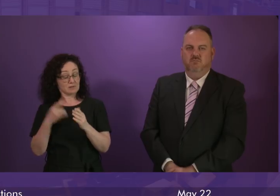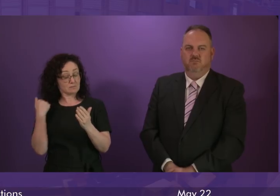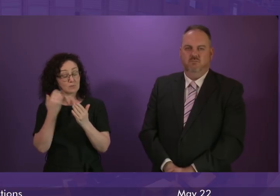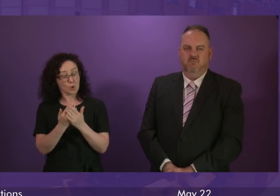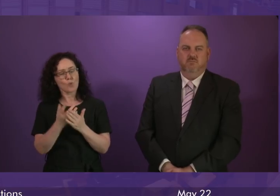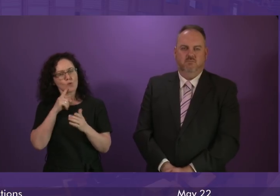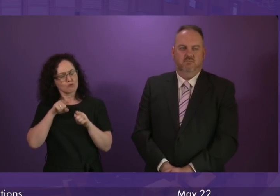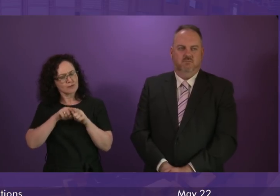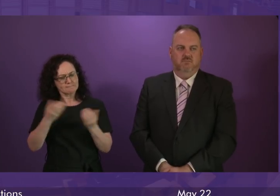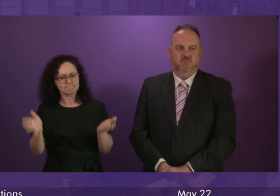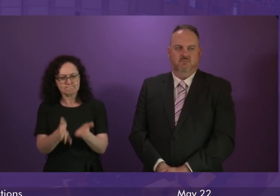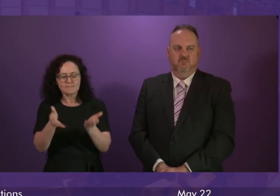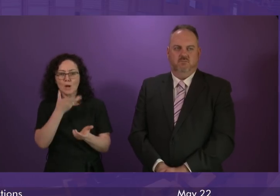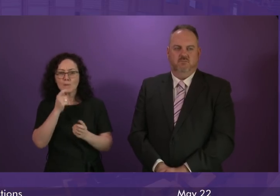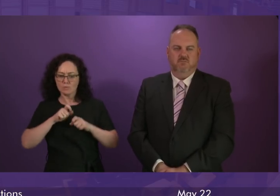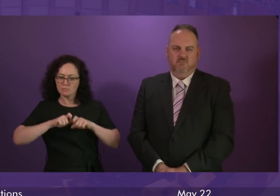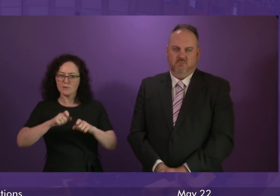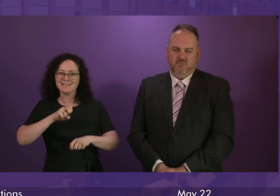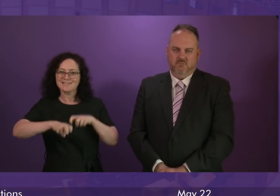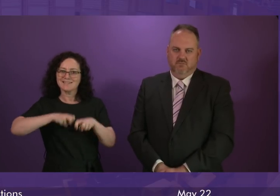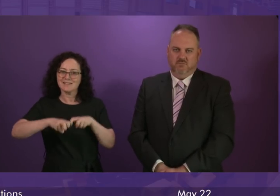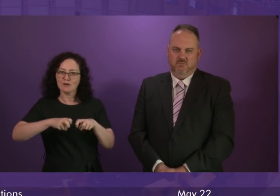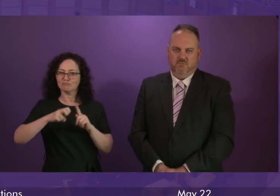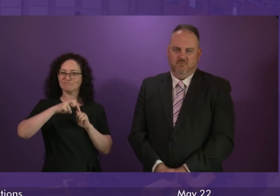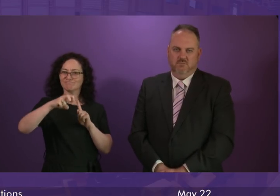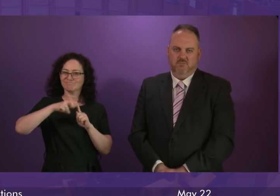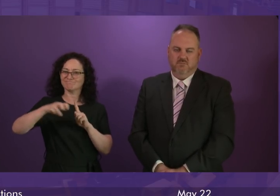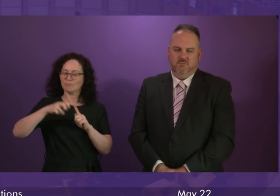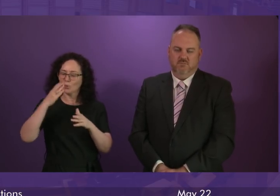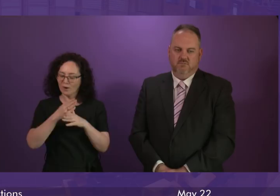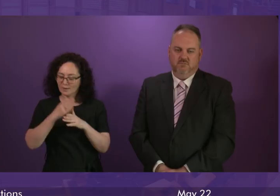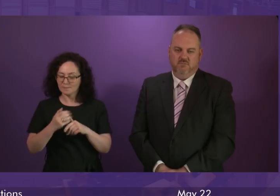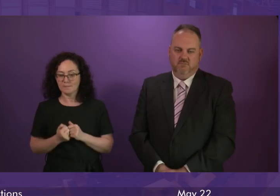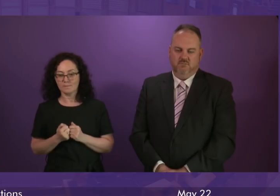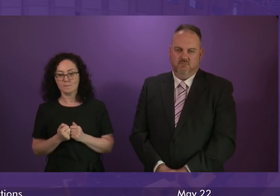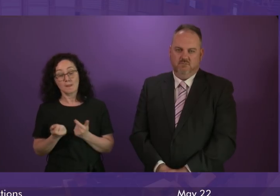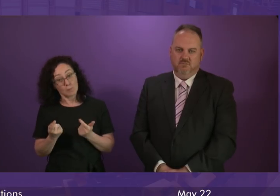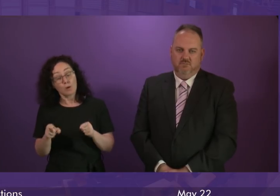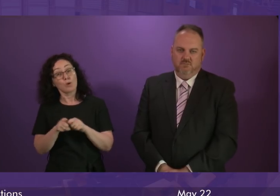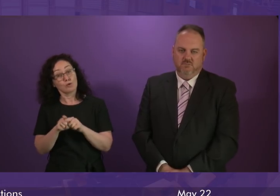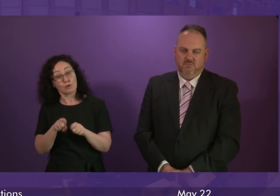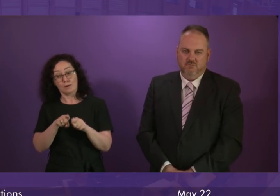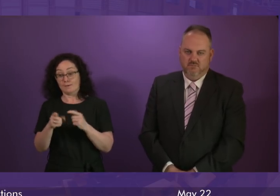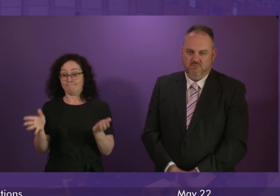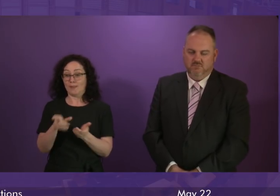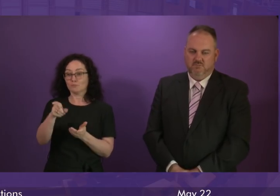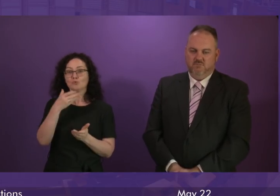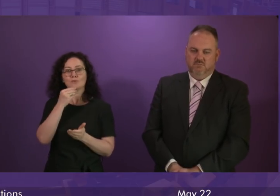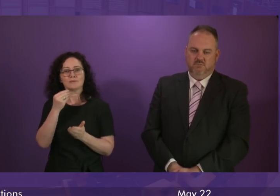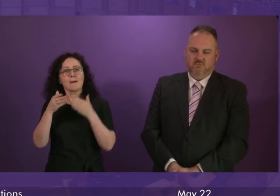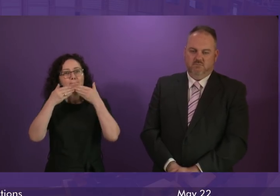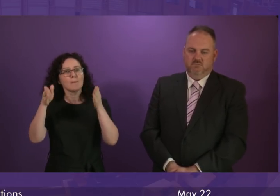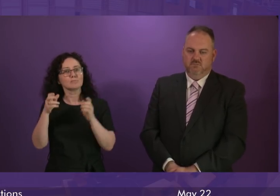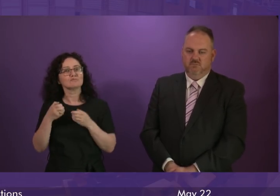to encourage cycling as part of a commute which may also involve public transport but this is an important part of course